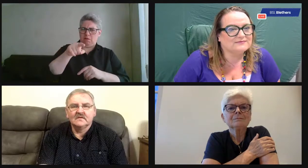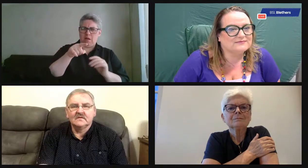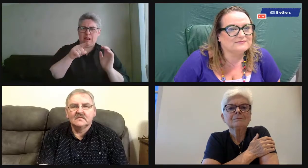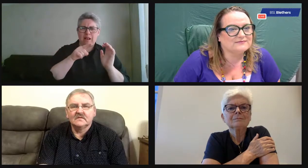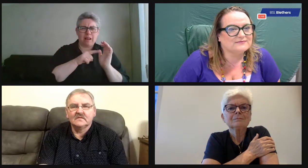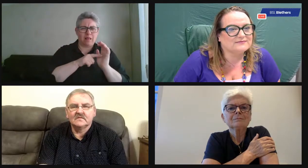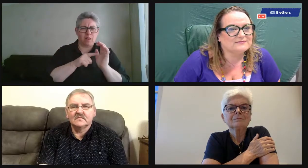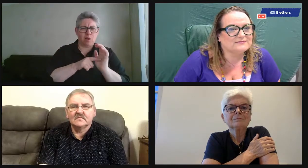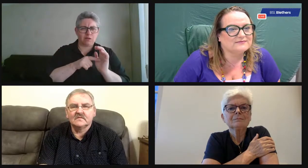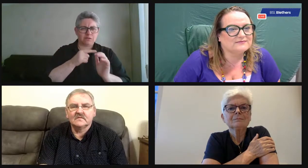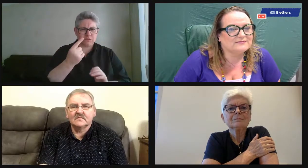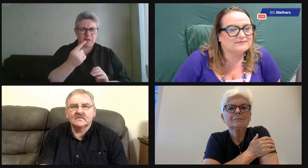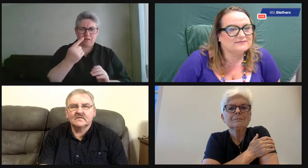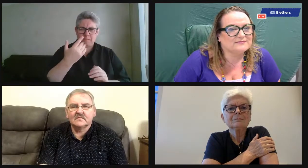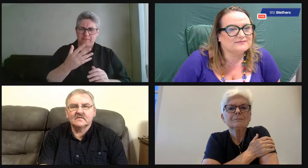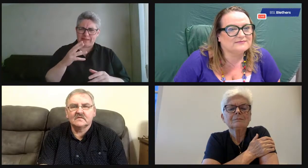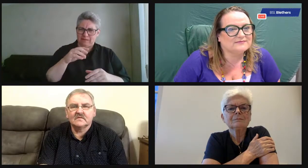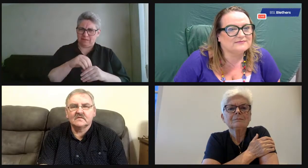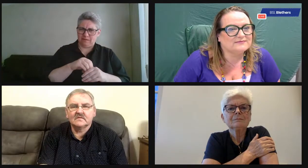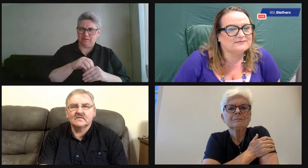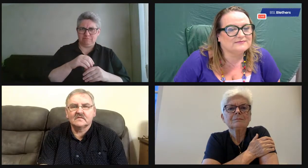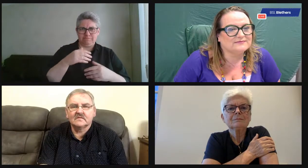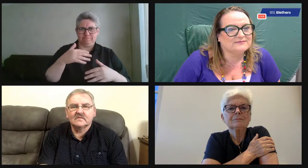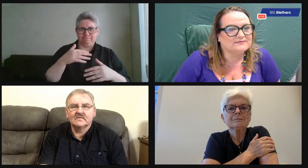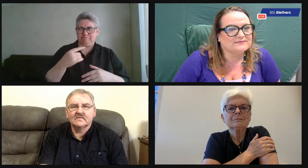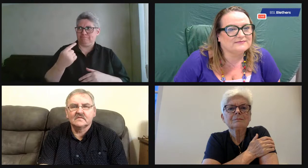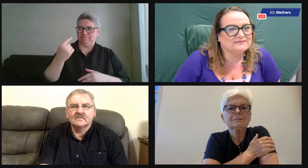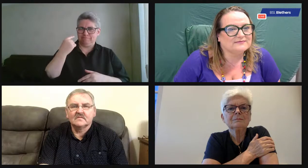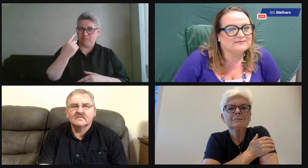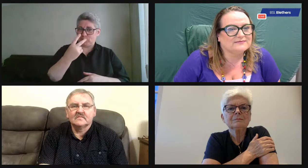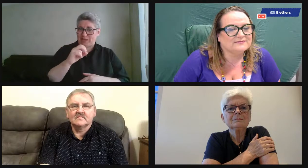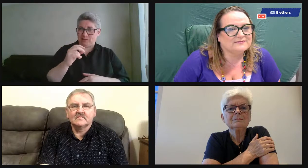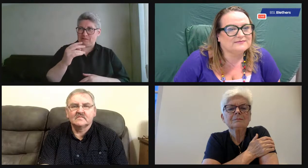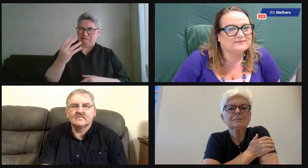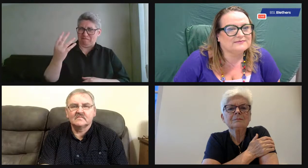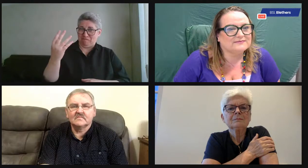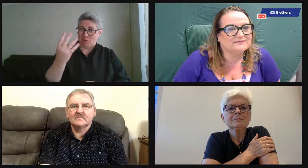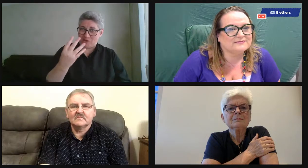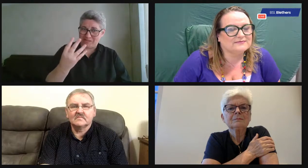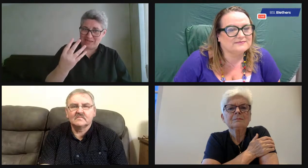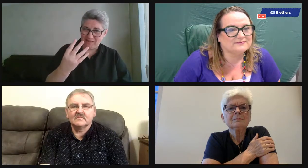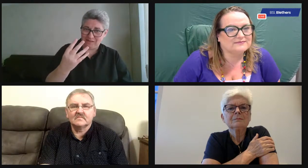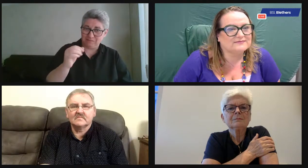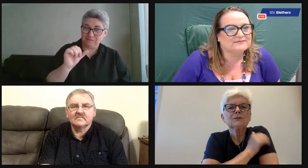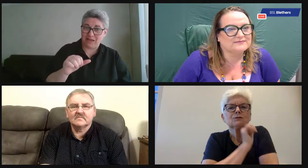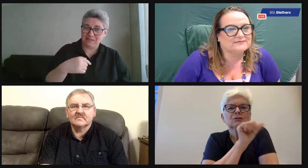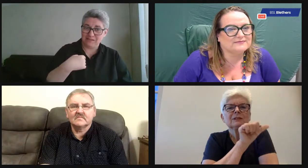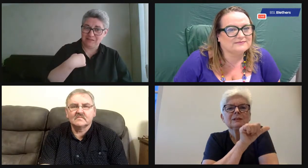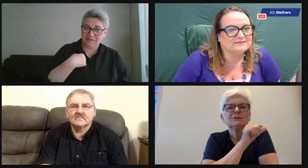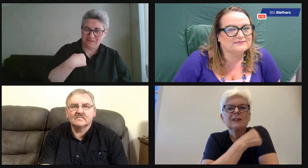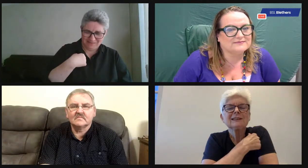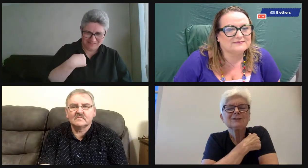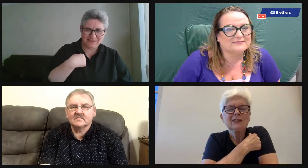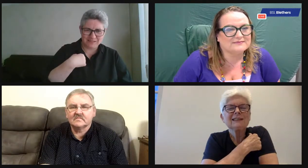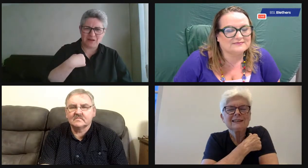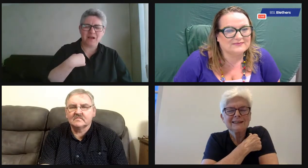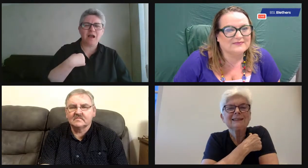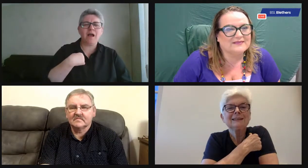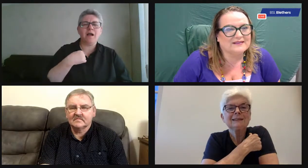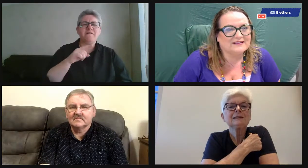So thinking about volunteering, Lillian, I know that you have been, was it 2014? You were involved